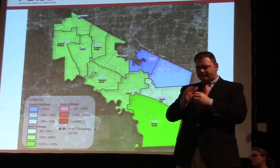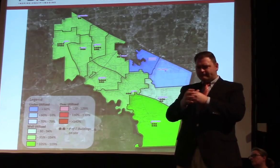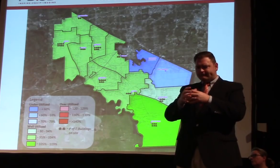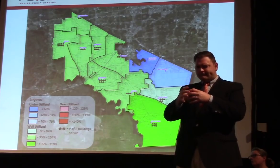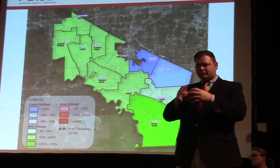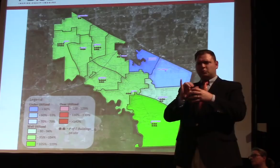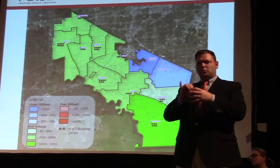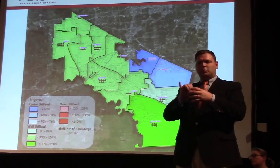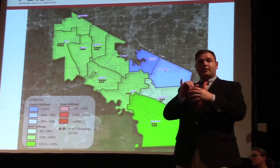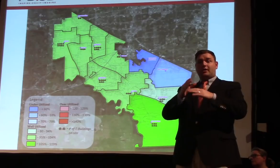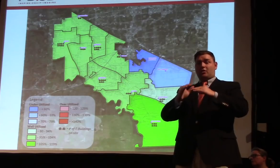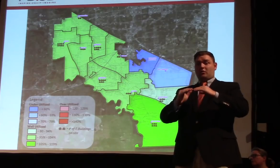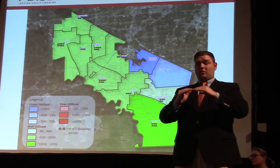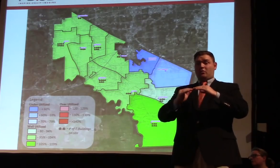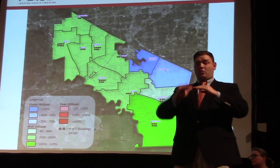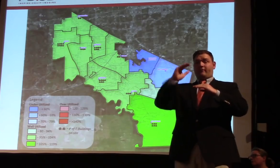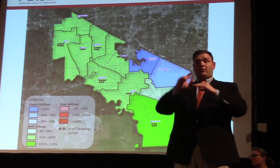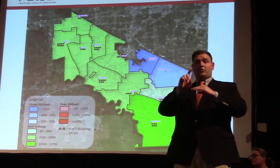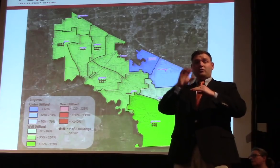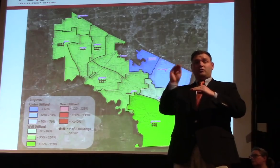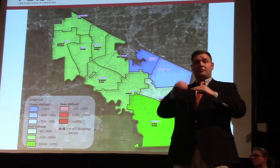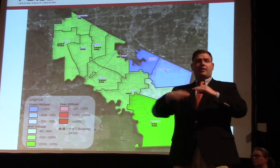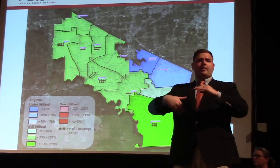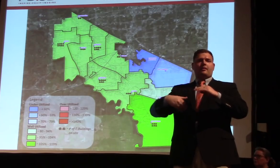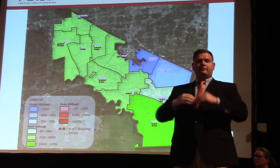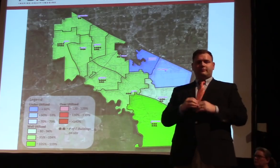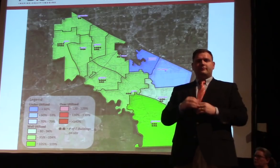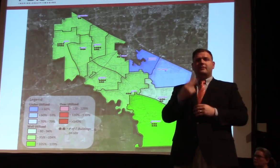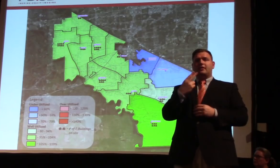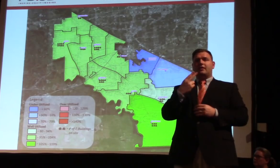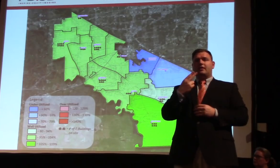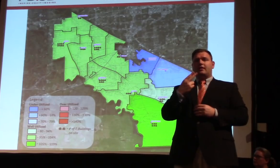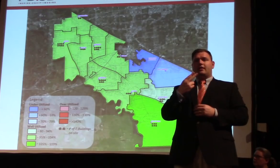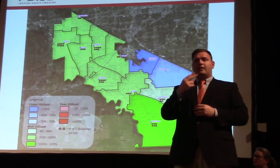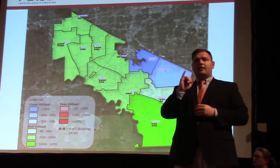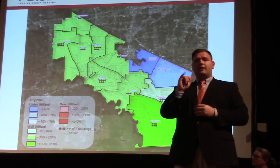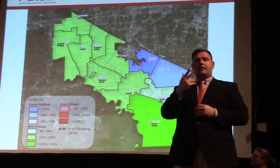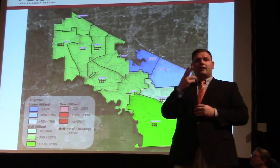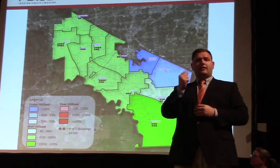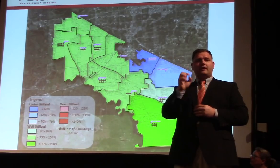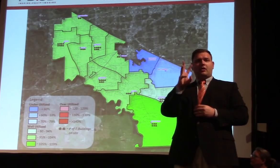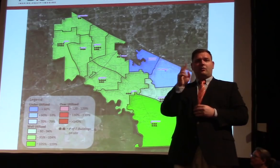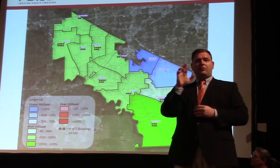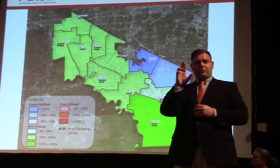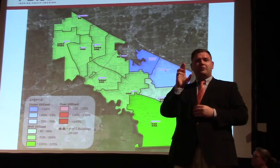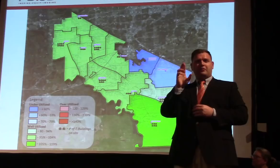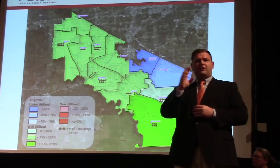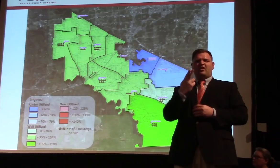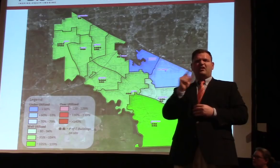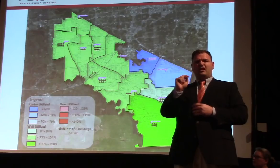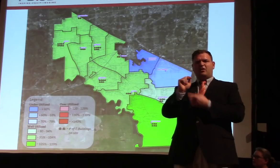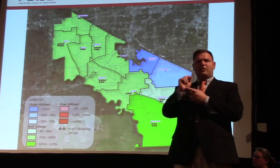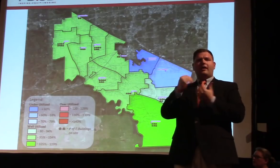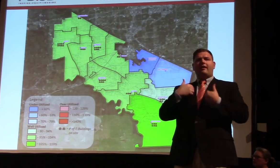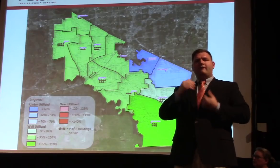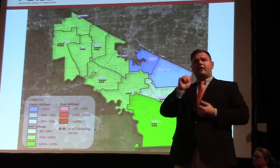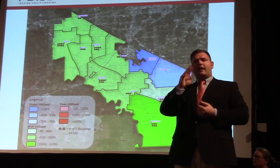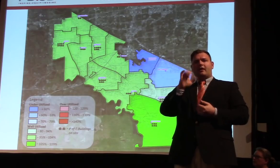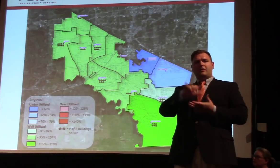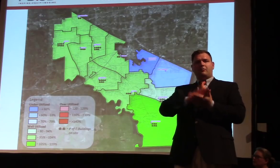Hightower is well-utilized because it has some academy programs there now. It's kind of on the lower side, but it is still in